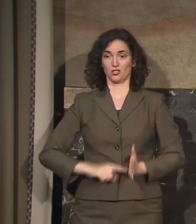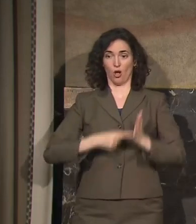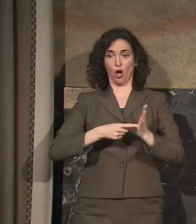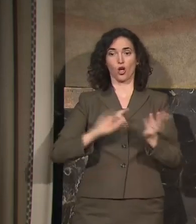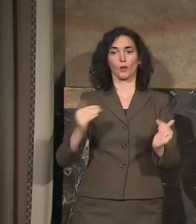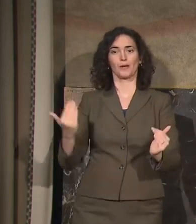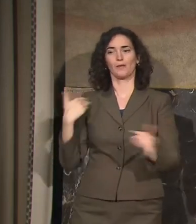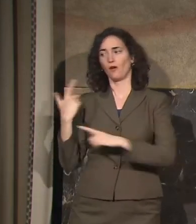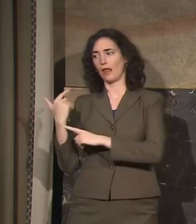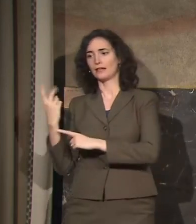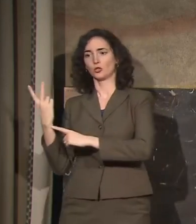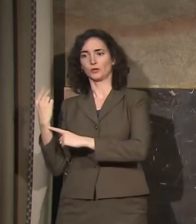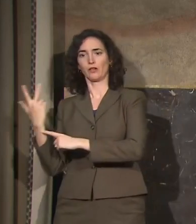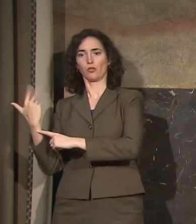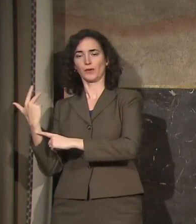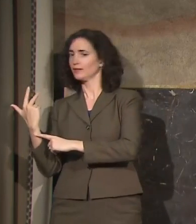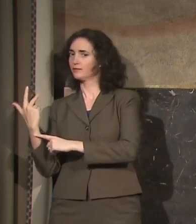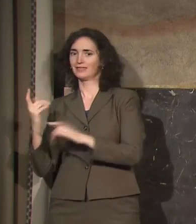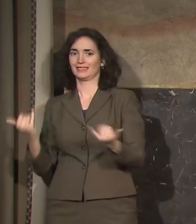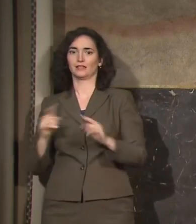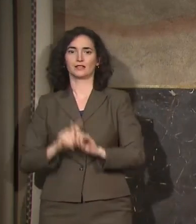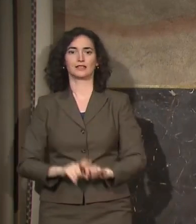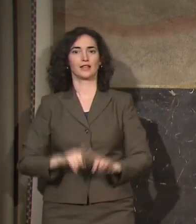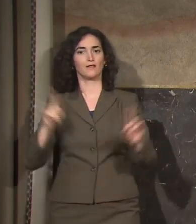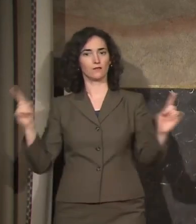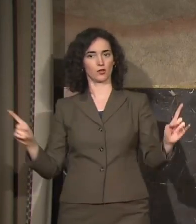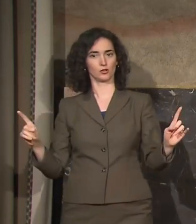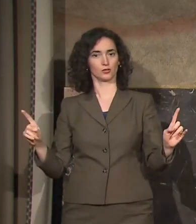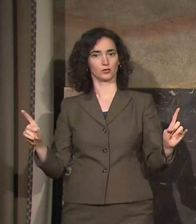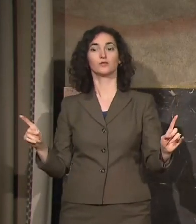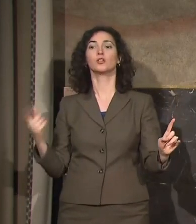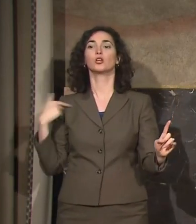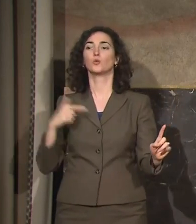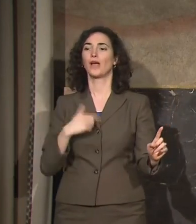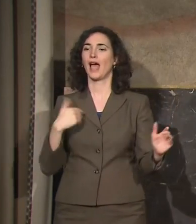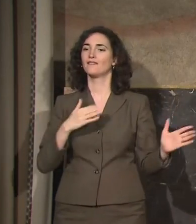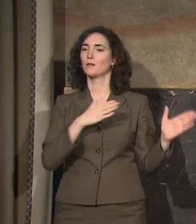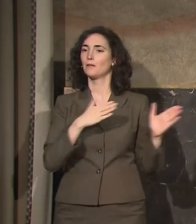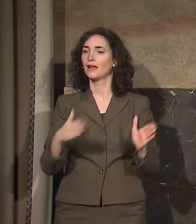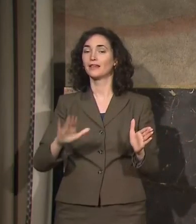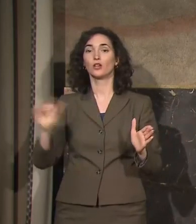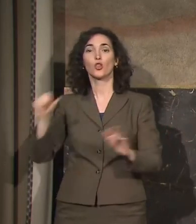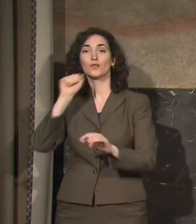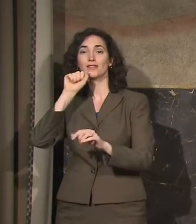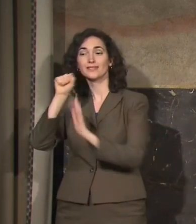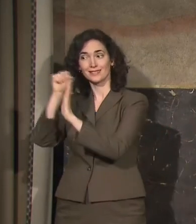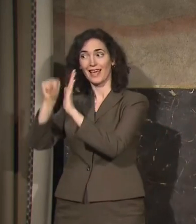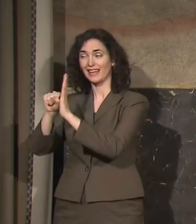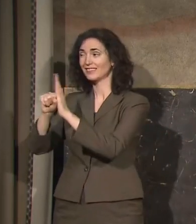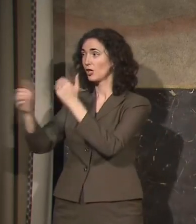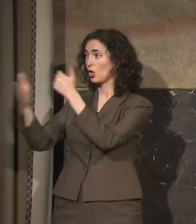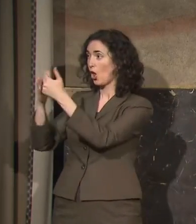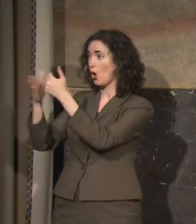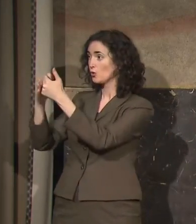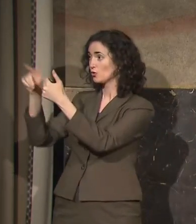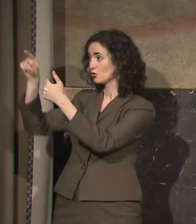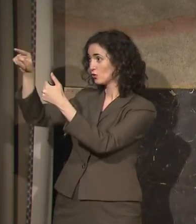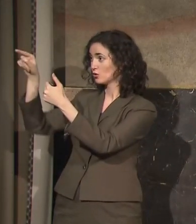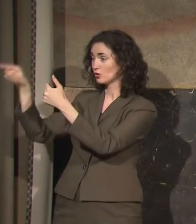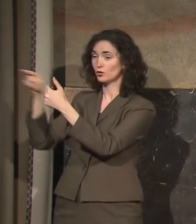previous years, is we have plans where states agree to shelter certain